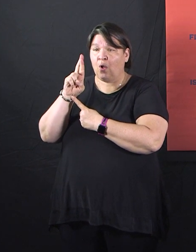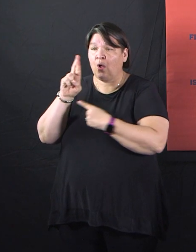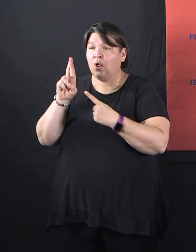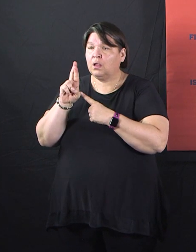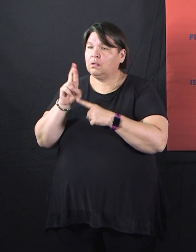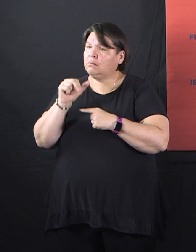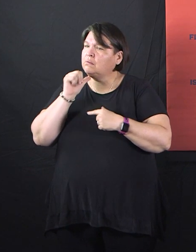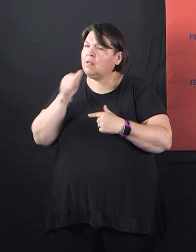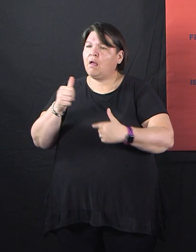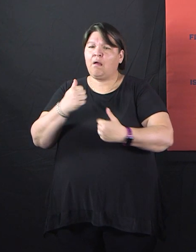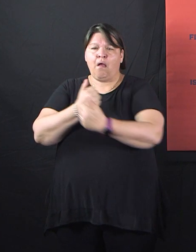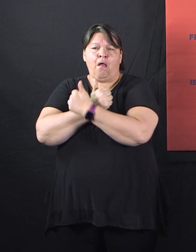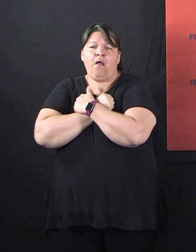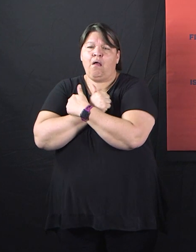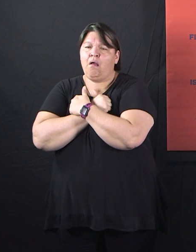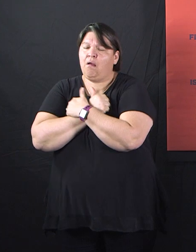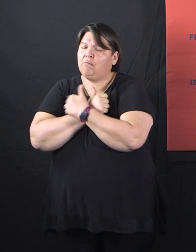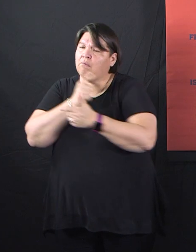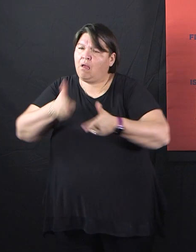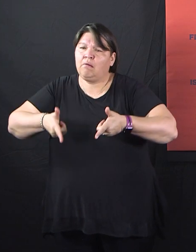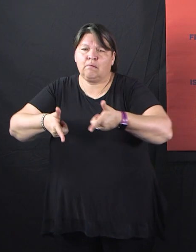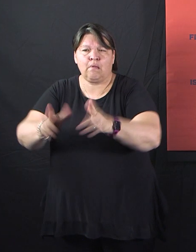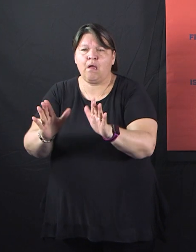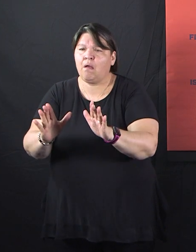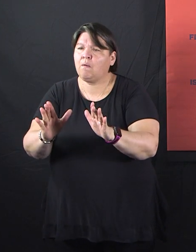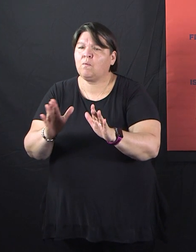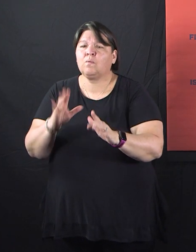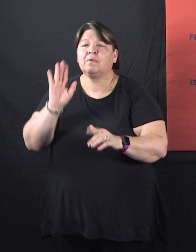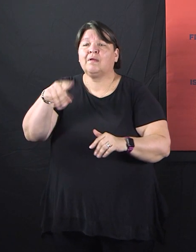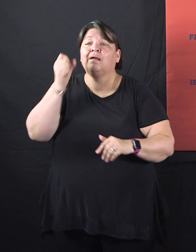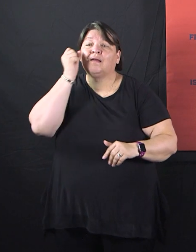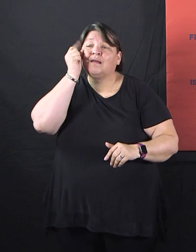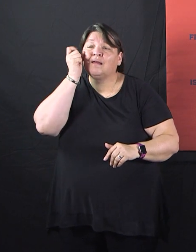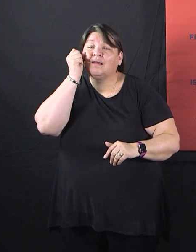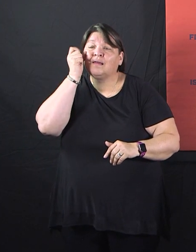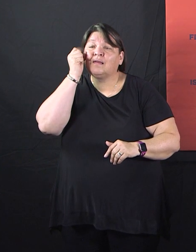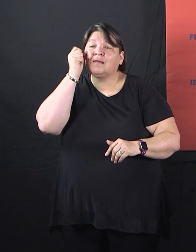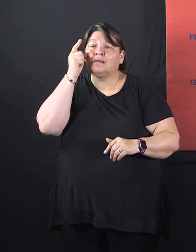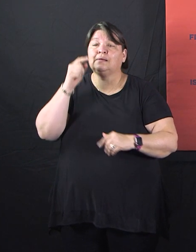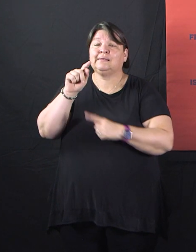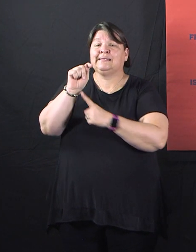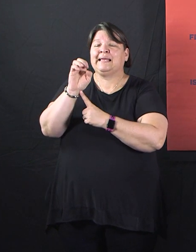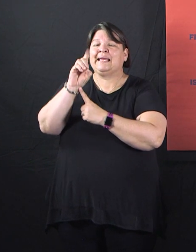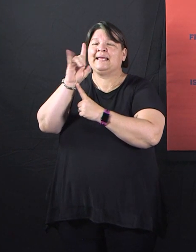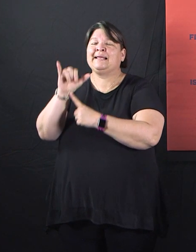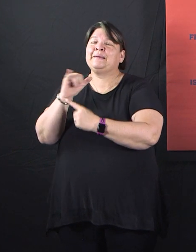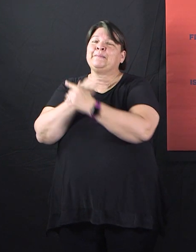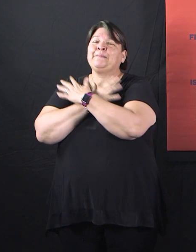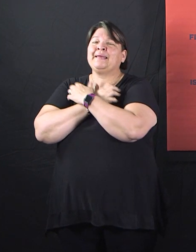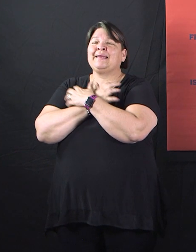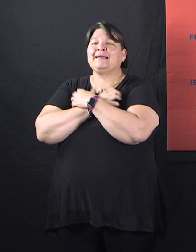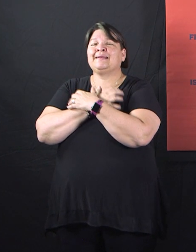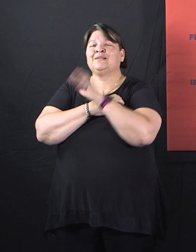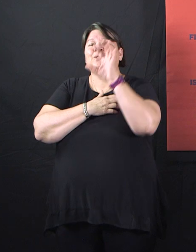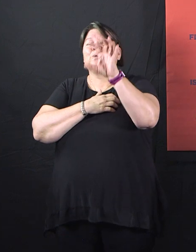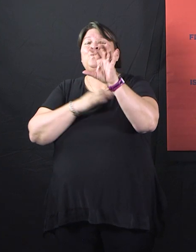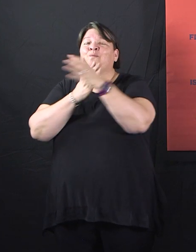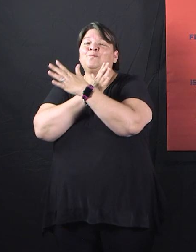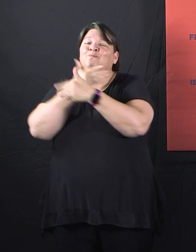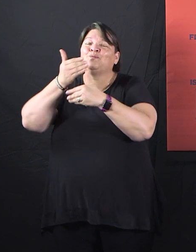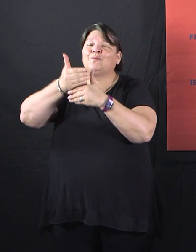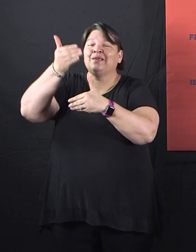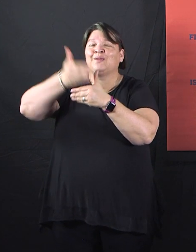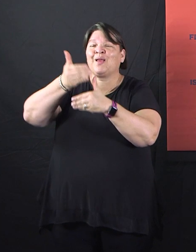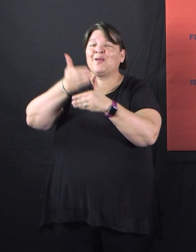And when you walked by that teddy bear, you could consider yourself hugged. I understand there are a few neighborhoods doing that, too,